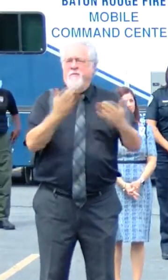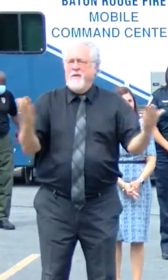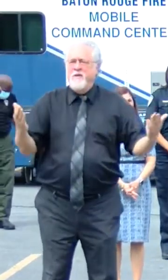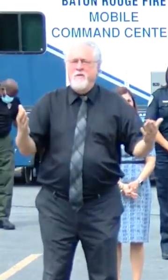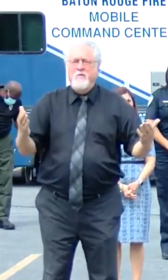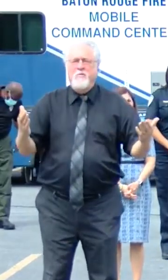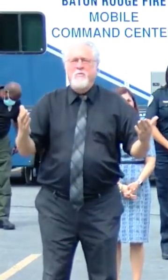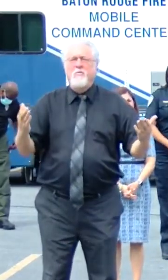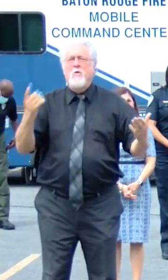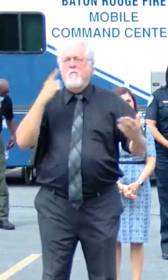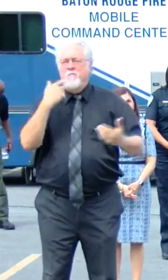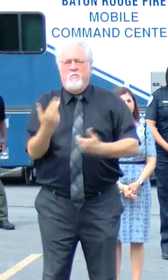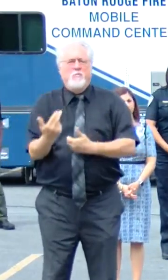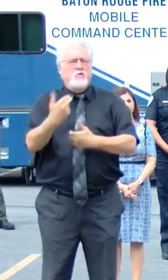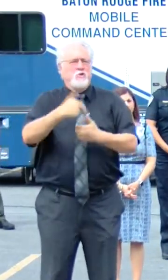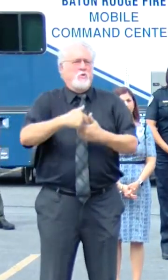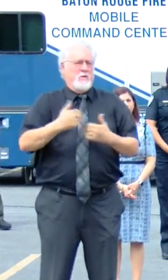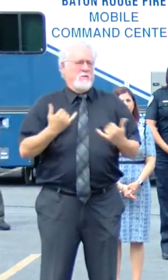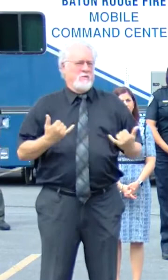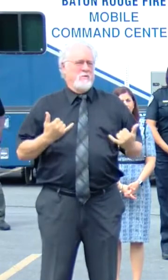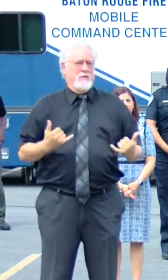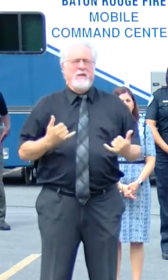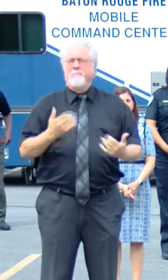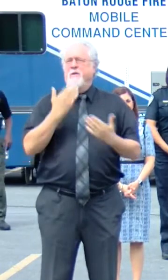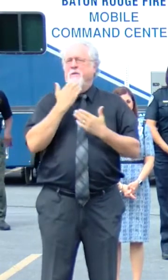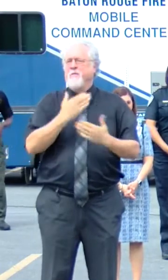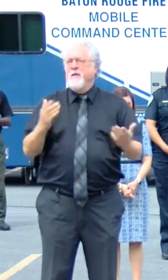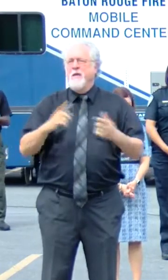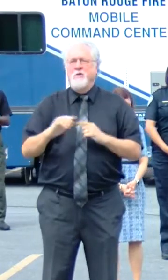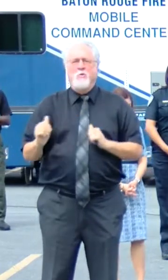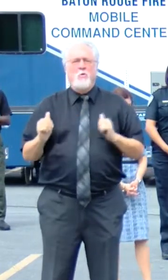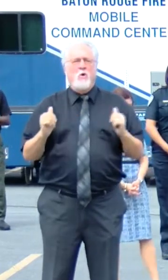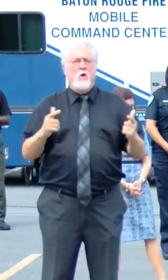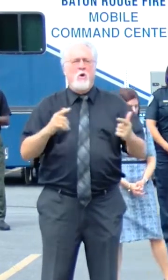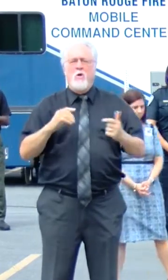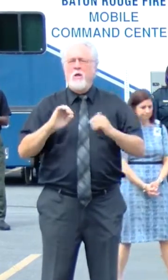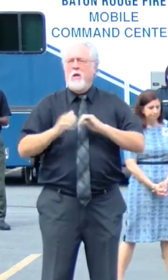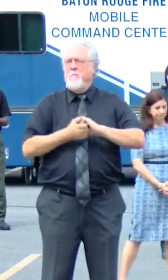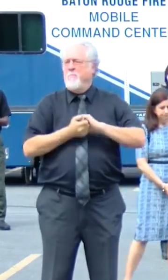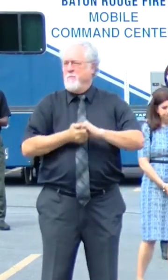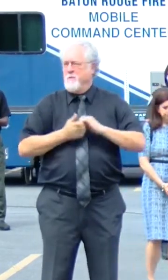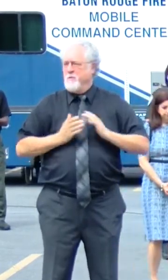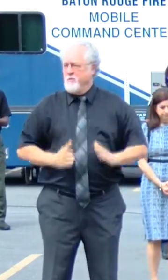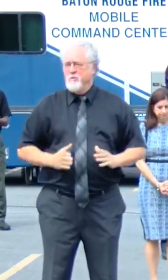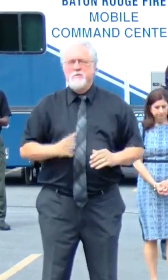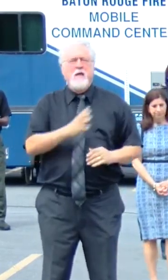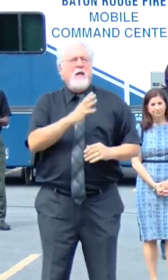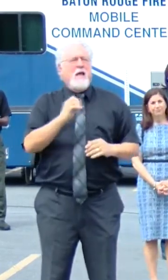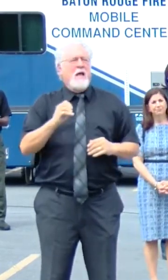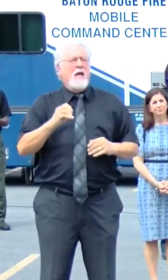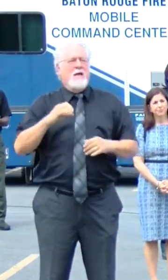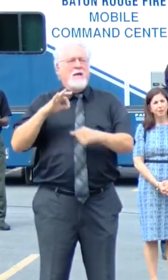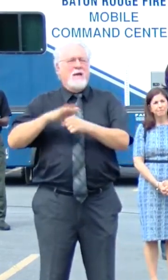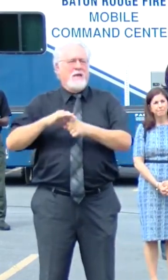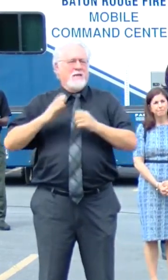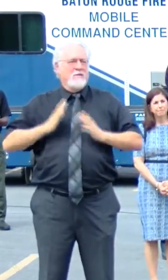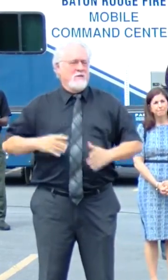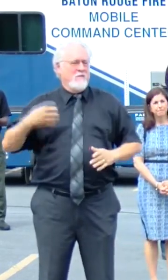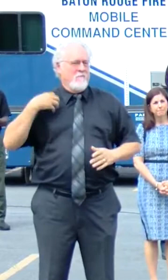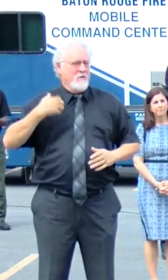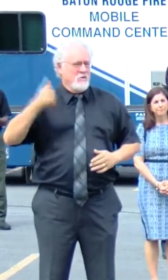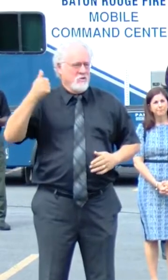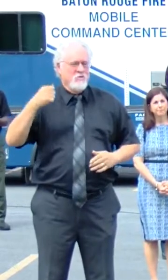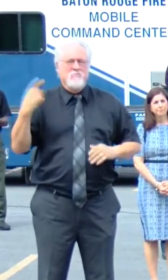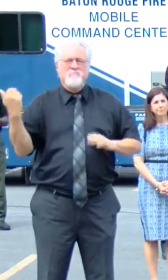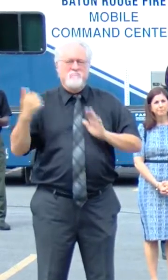for joining us today, and thank you to all of our partners and our elected officials showing